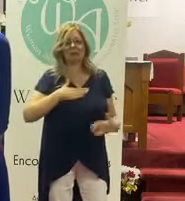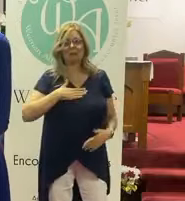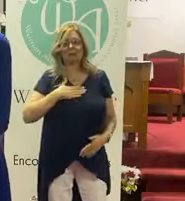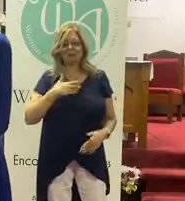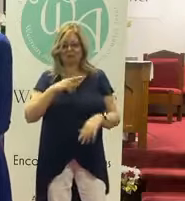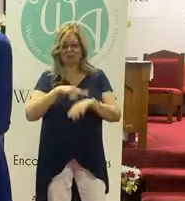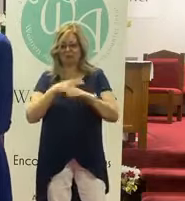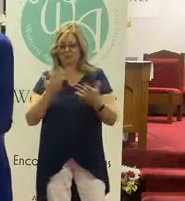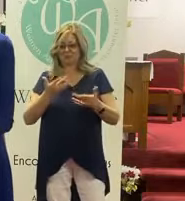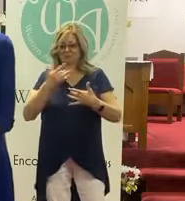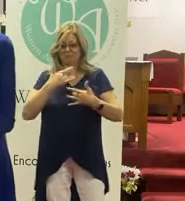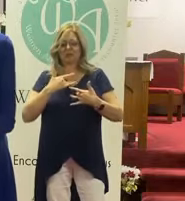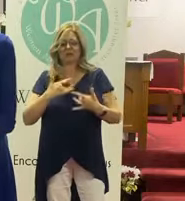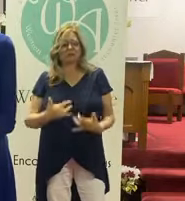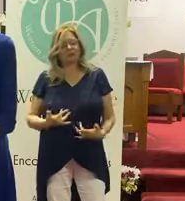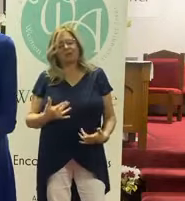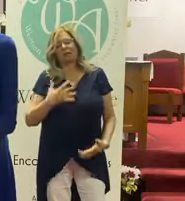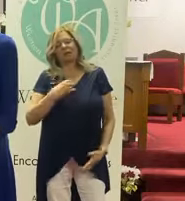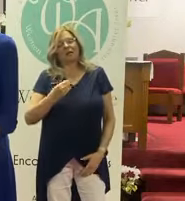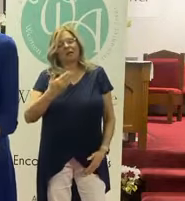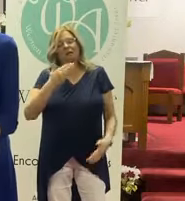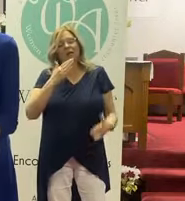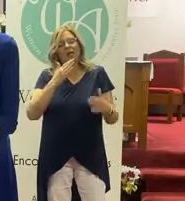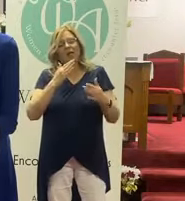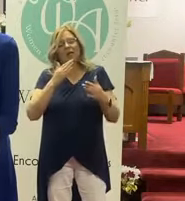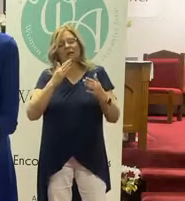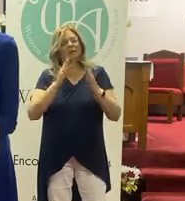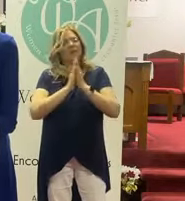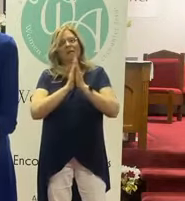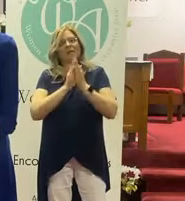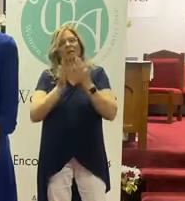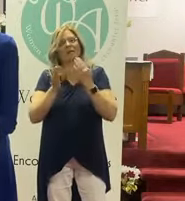times of desperation, my prayers get real simple.